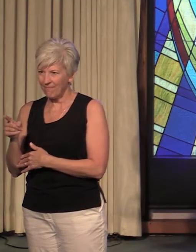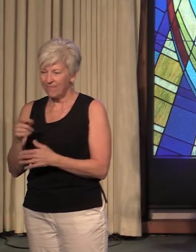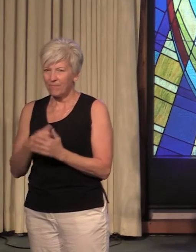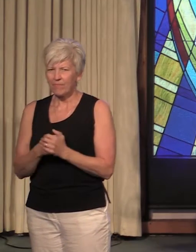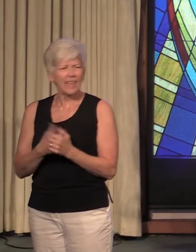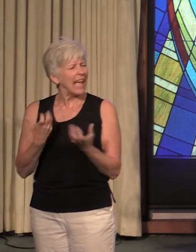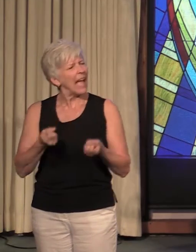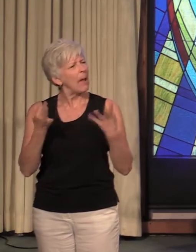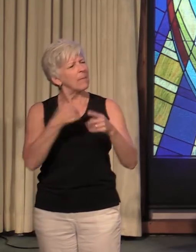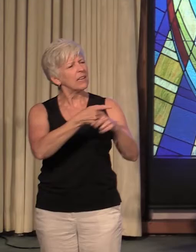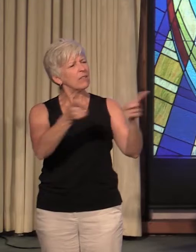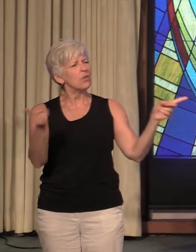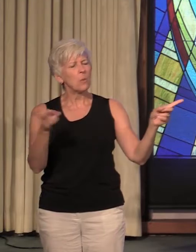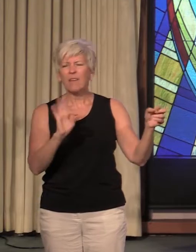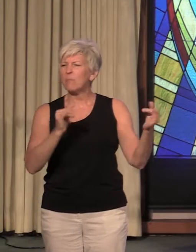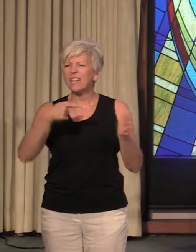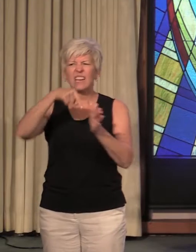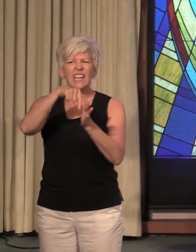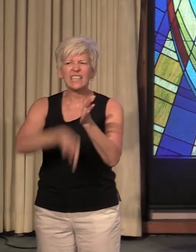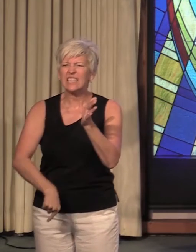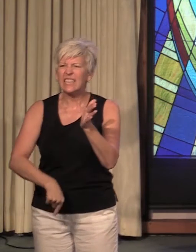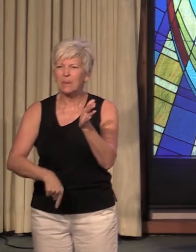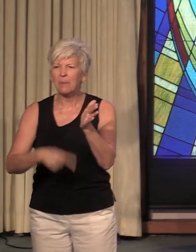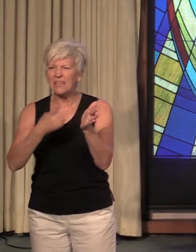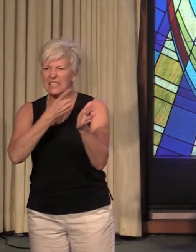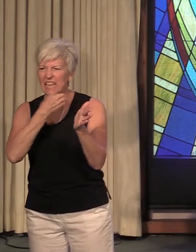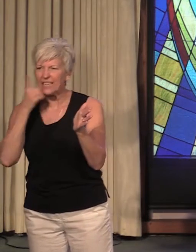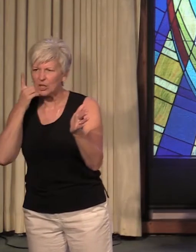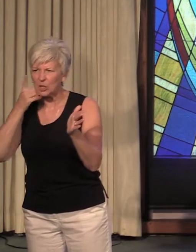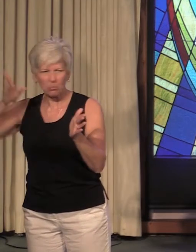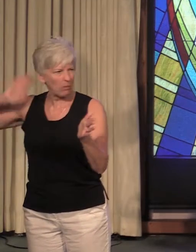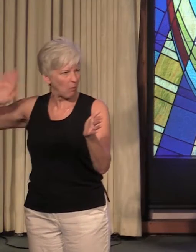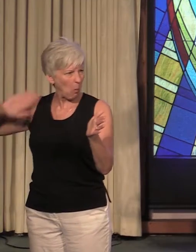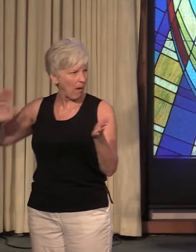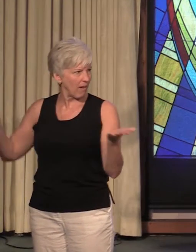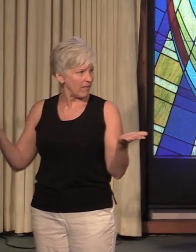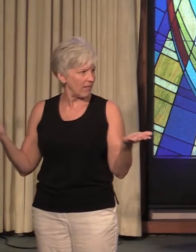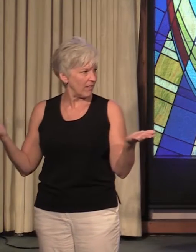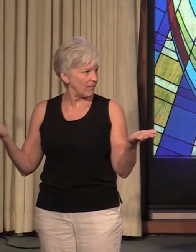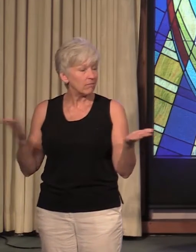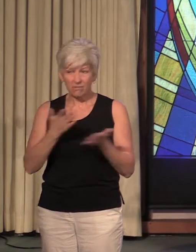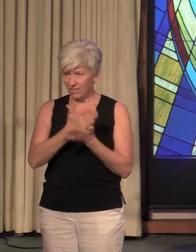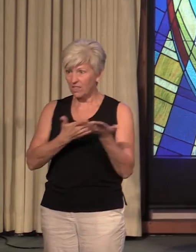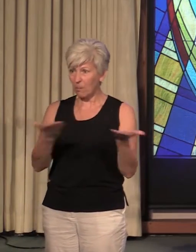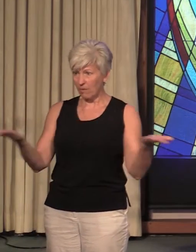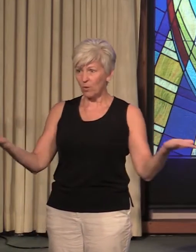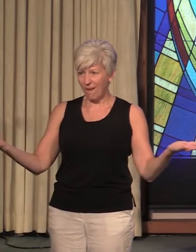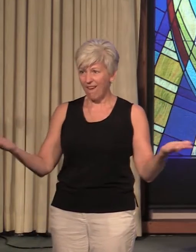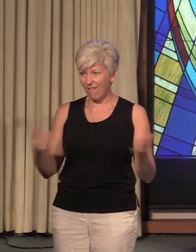How many of you have been in the deep desert before? Some of you have.